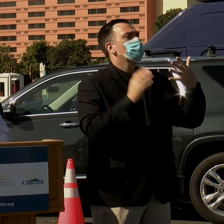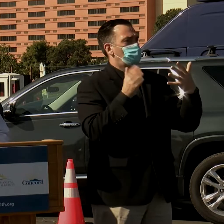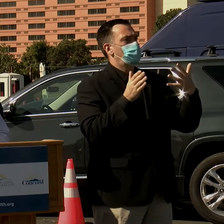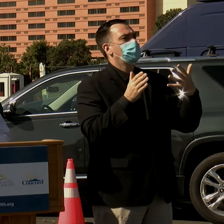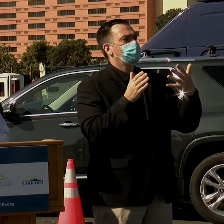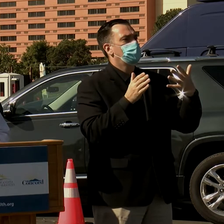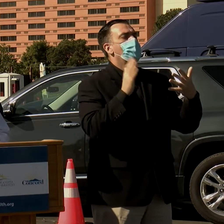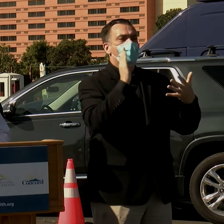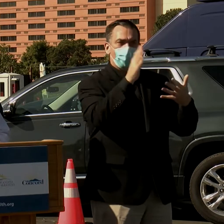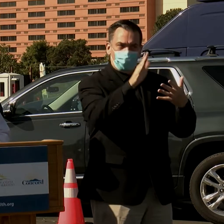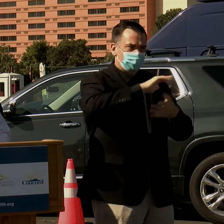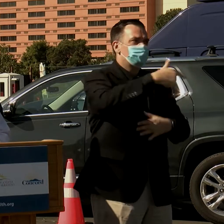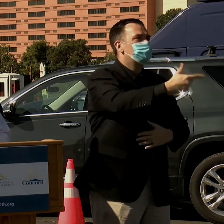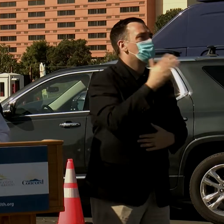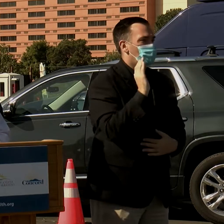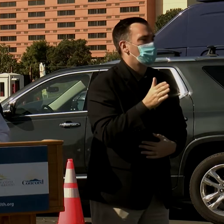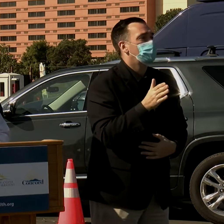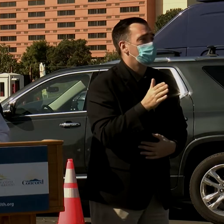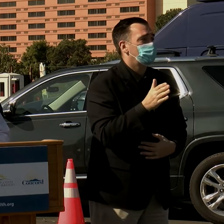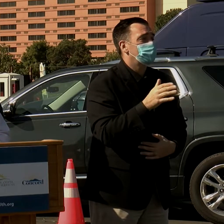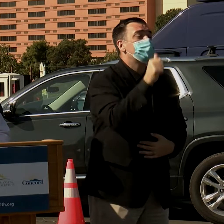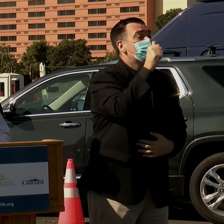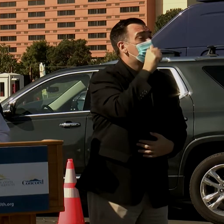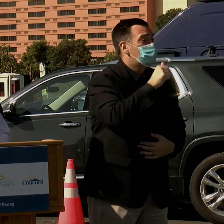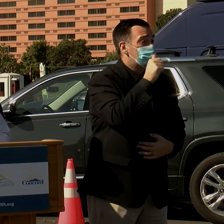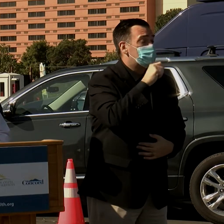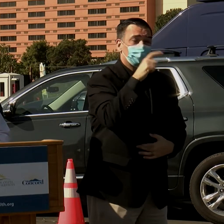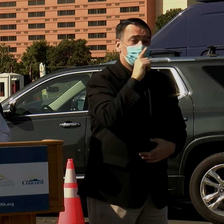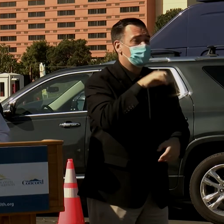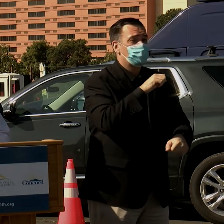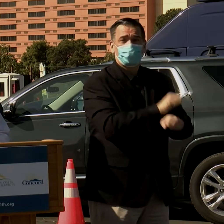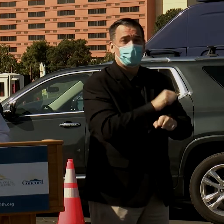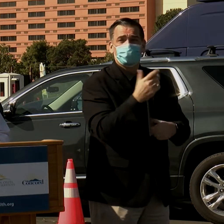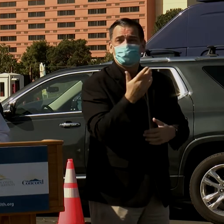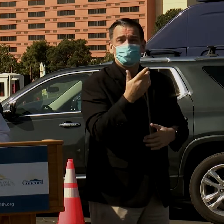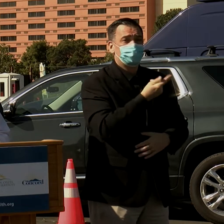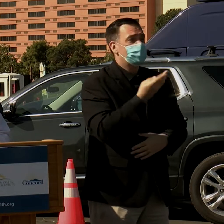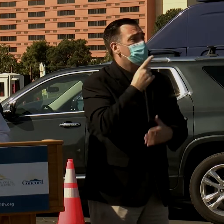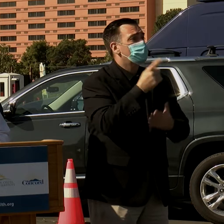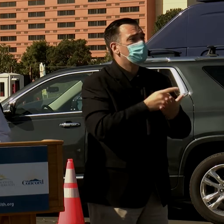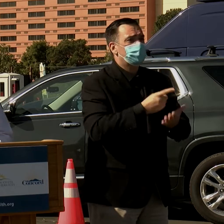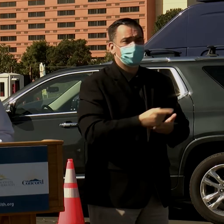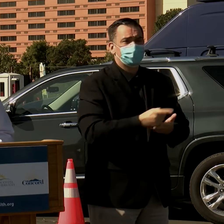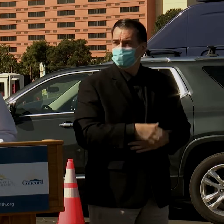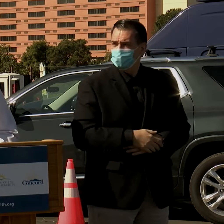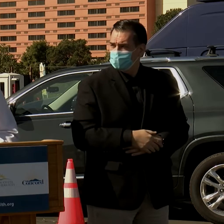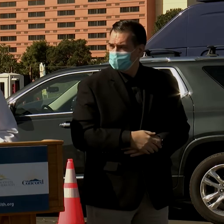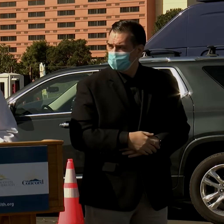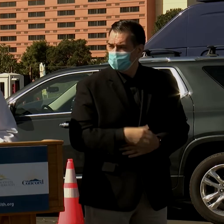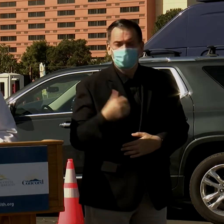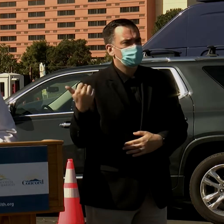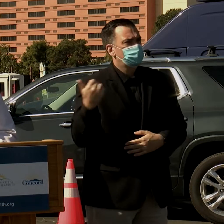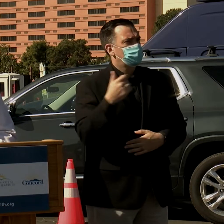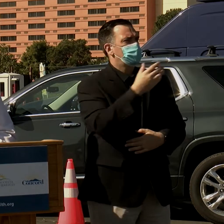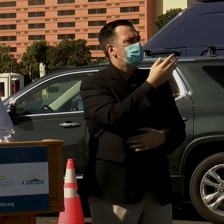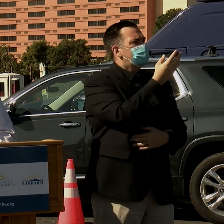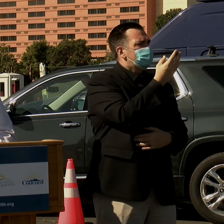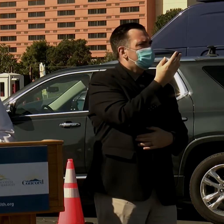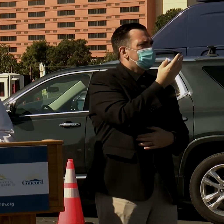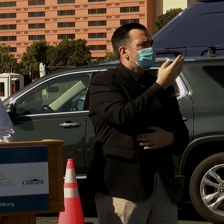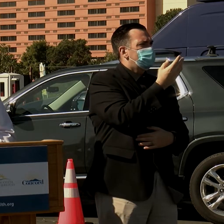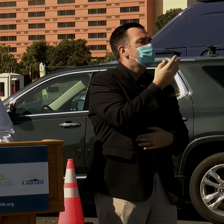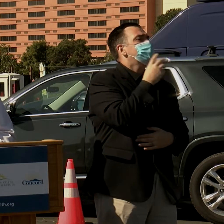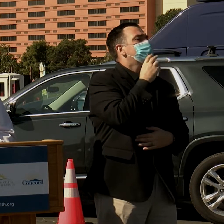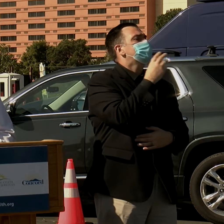will get to you. And if you're patient, you should be getting an appointment within the next few weeks. So, Ori, if you'll reiterate, 16 to 49